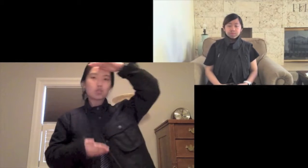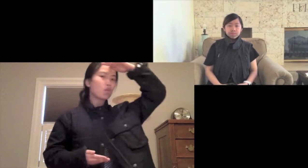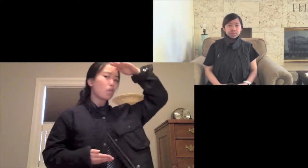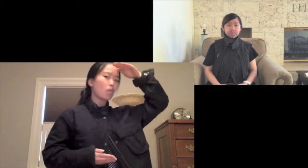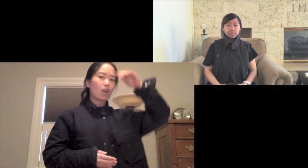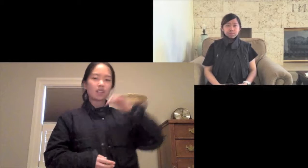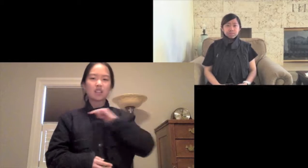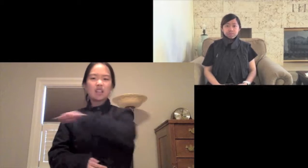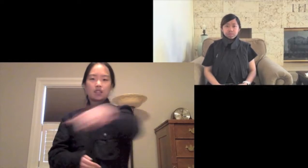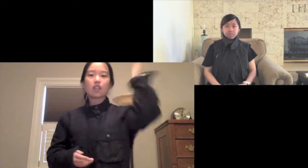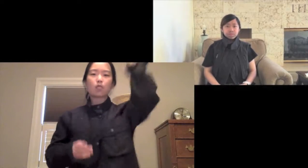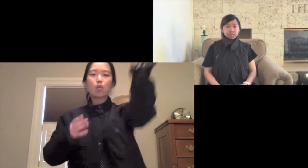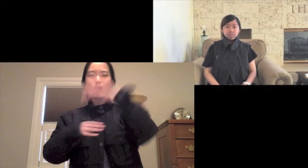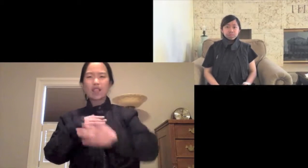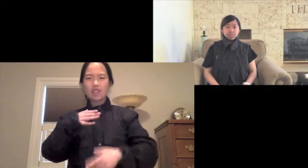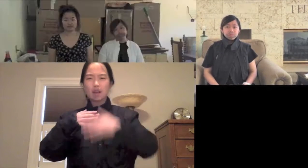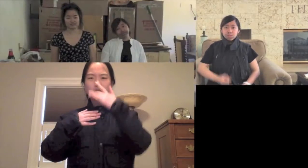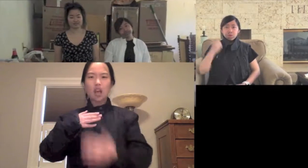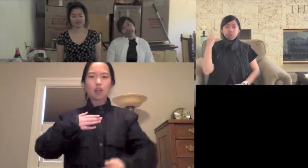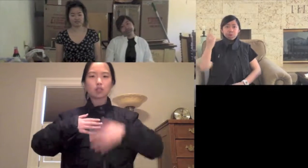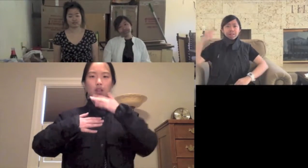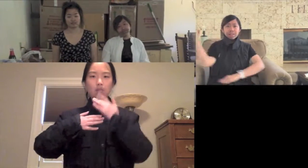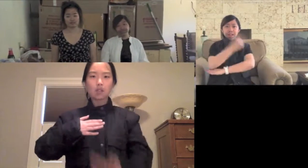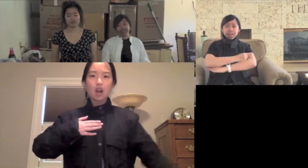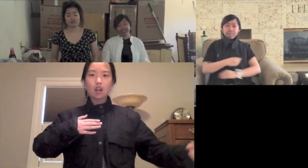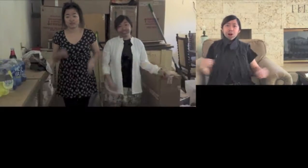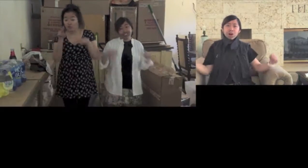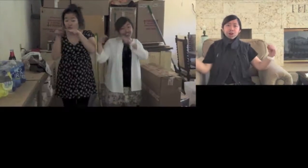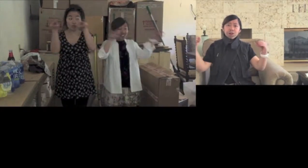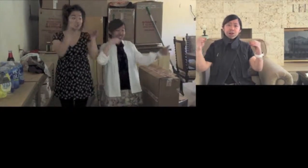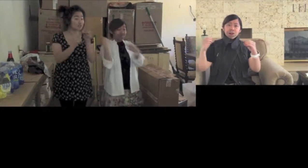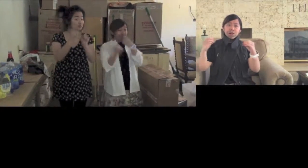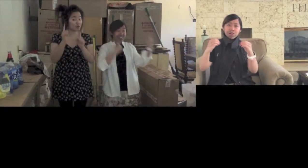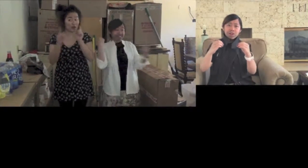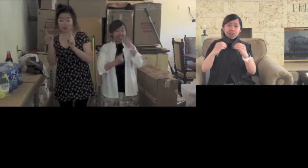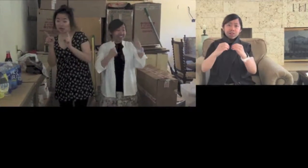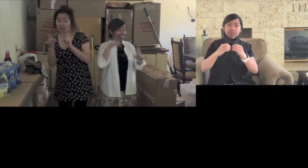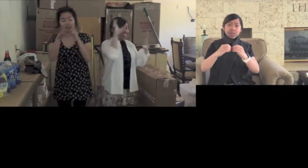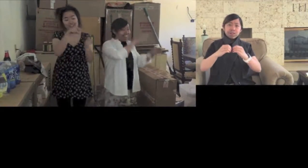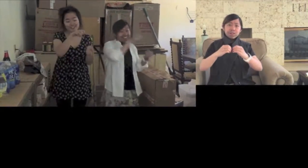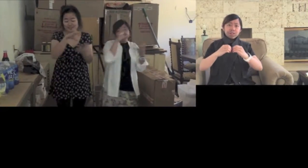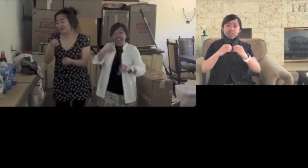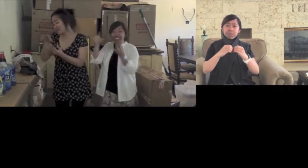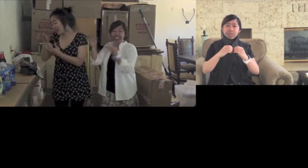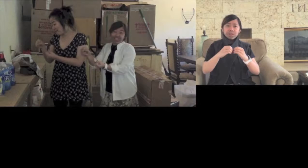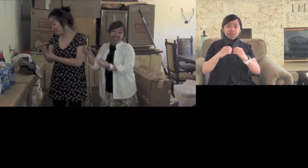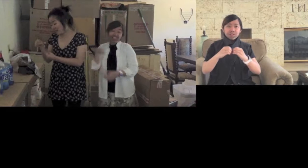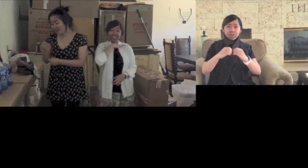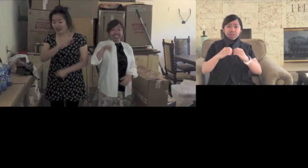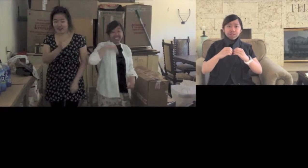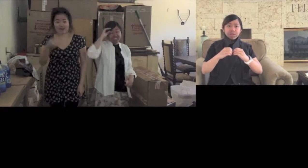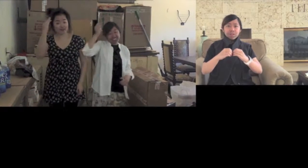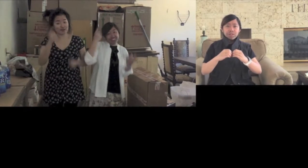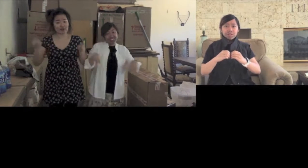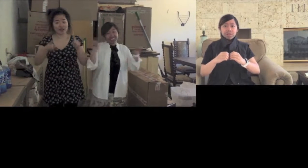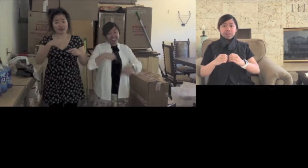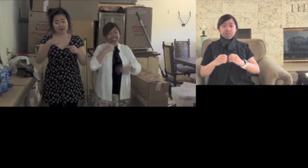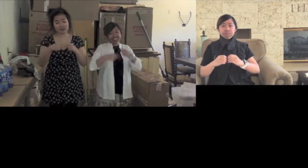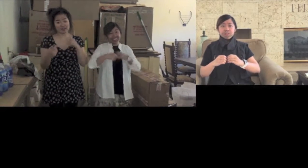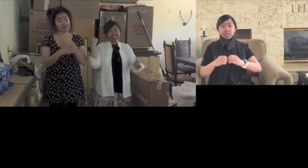schoolboys. They will wets themselves with blood. Oath to run a buck and to pass my bunt. Never talk to life where there's